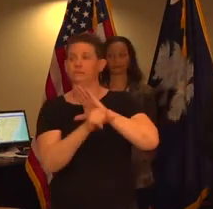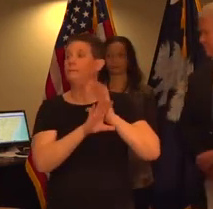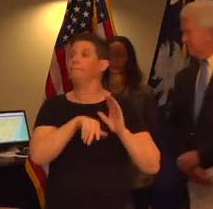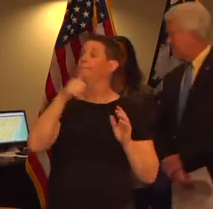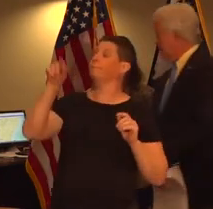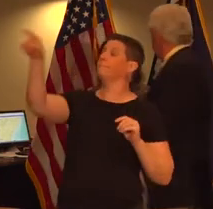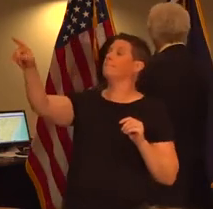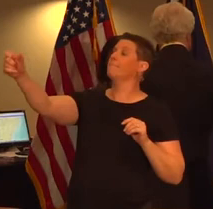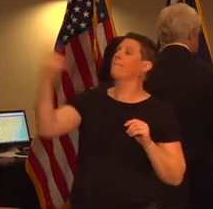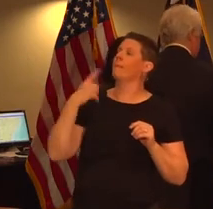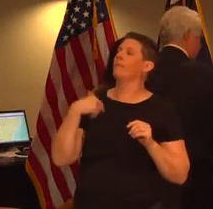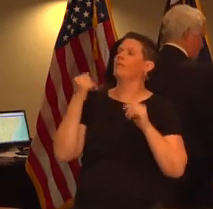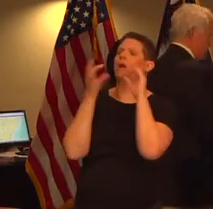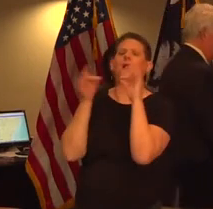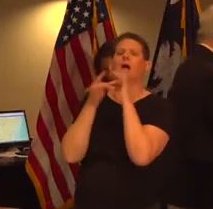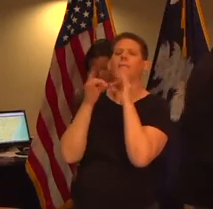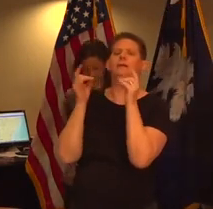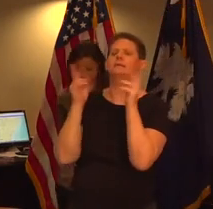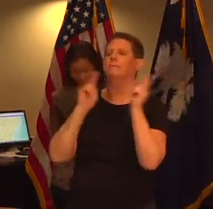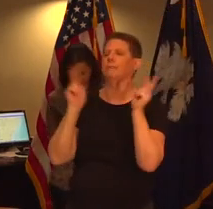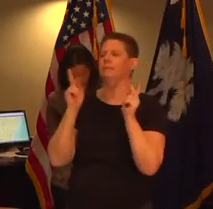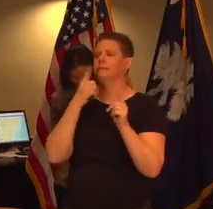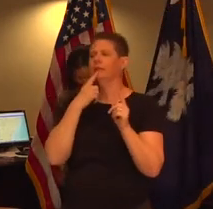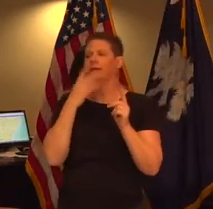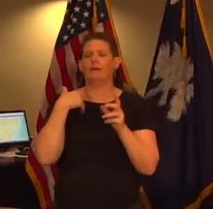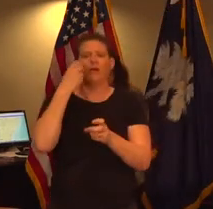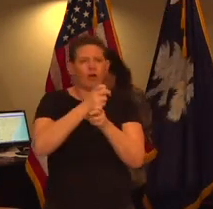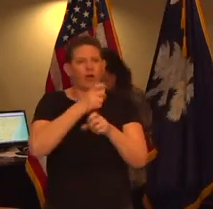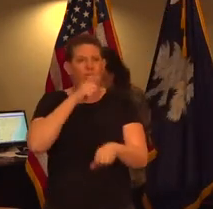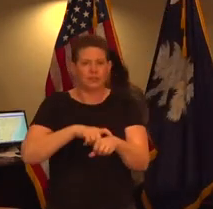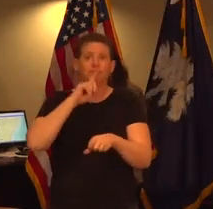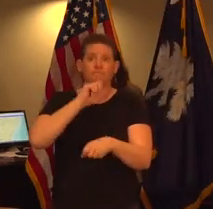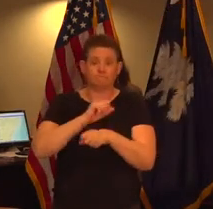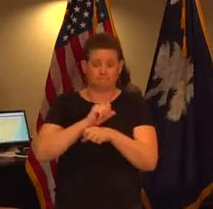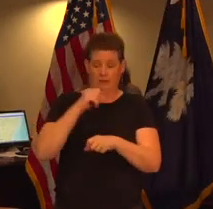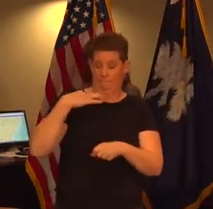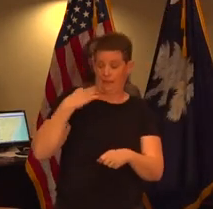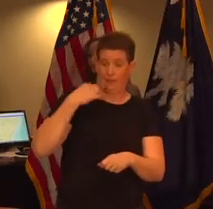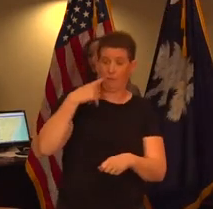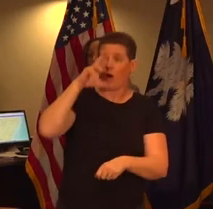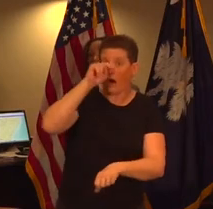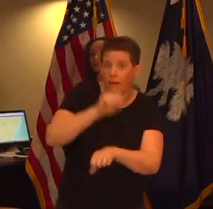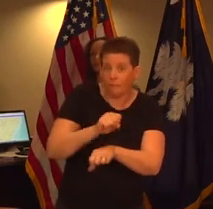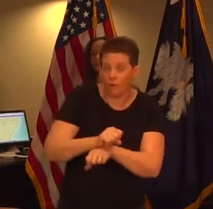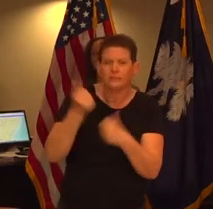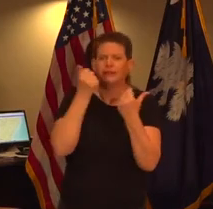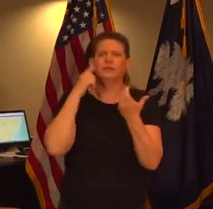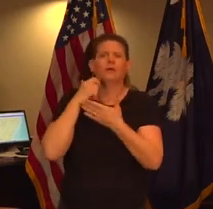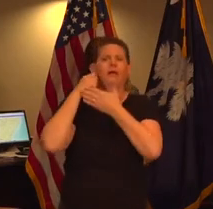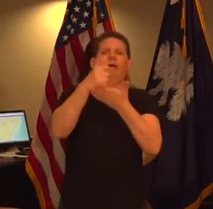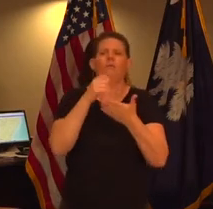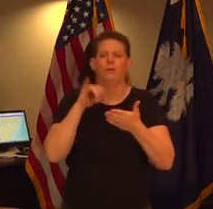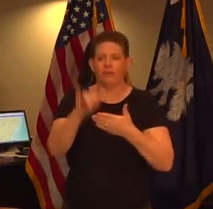uh we've received some comments from people our viewers saying that they're having a hard time actually applying for unemployment is there anything being done to ease that